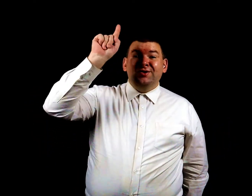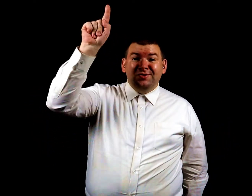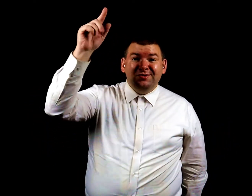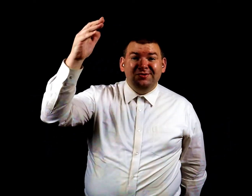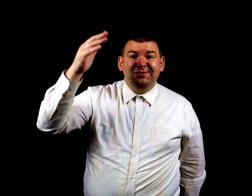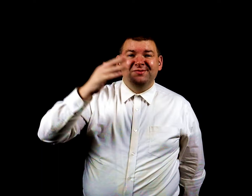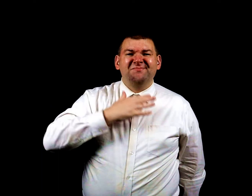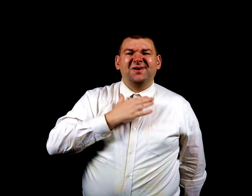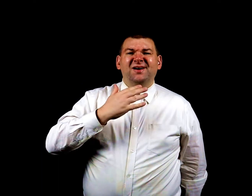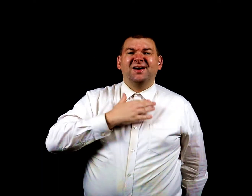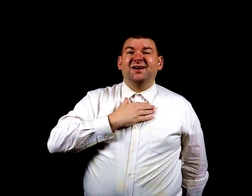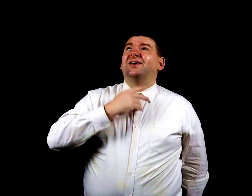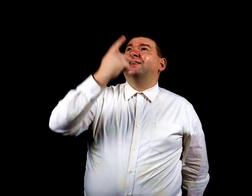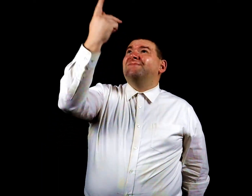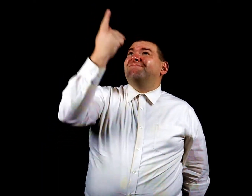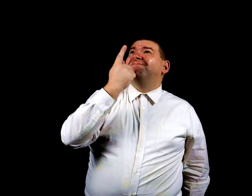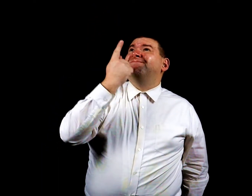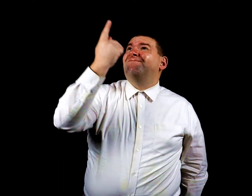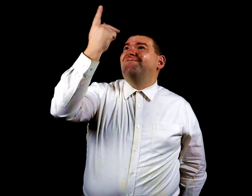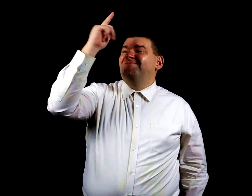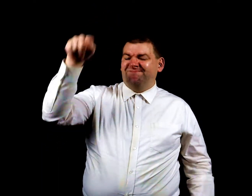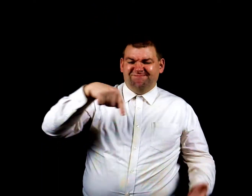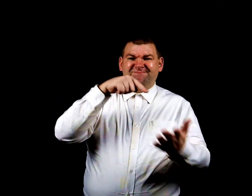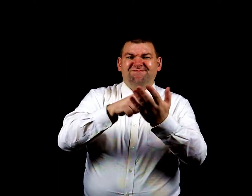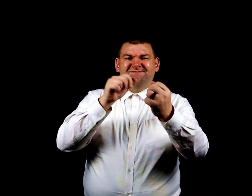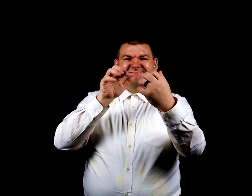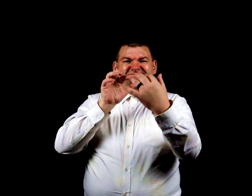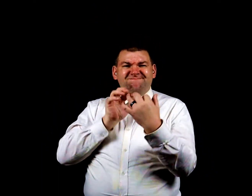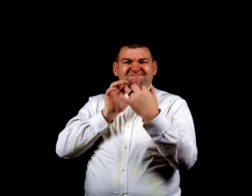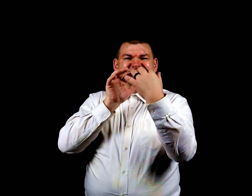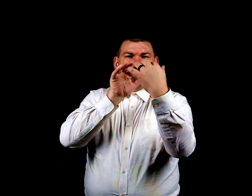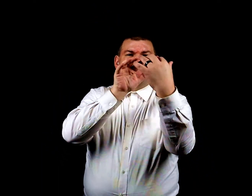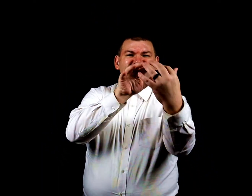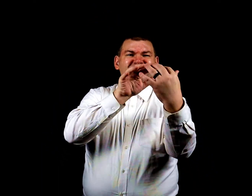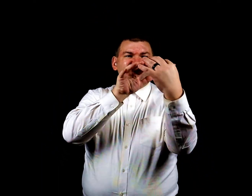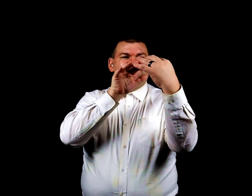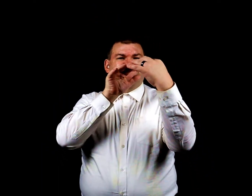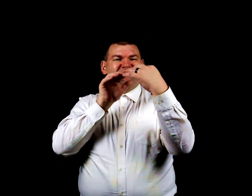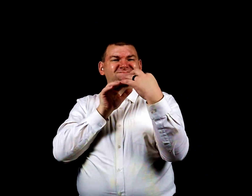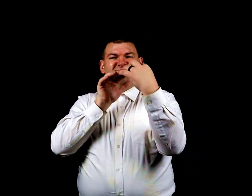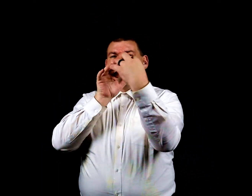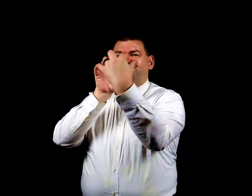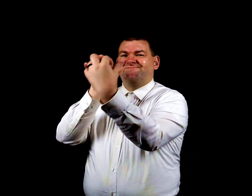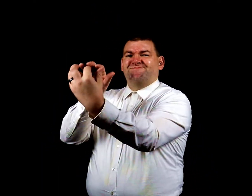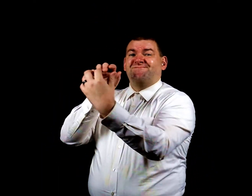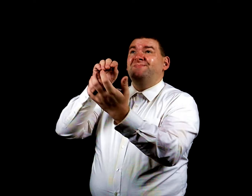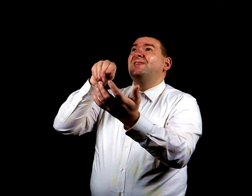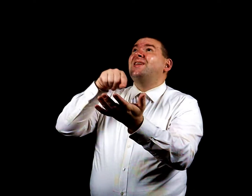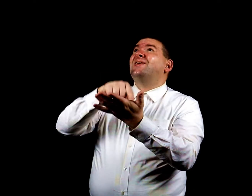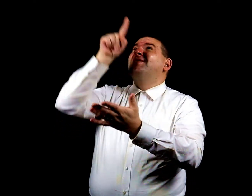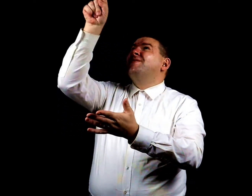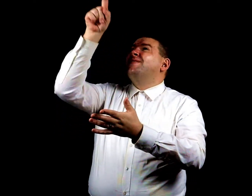are mine You are with me in this fight In you I